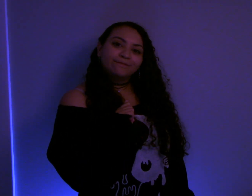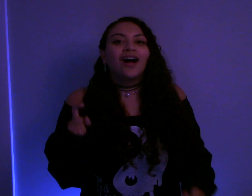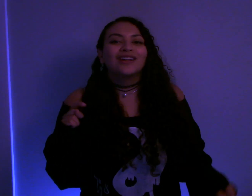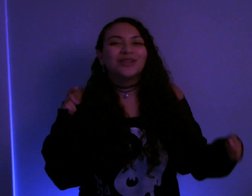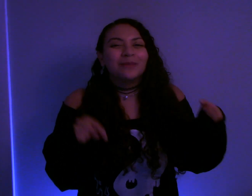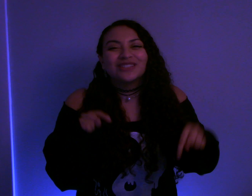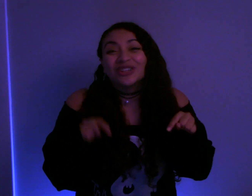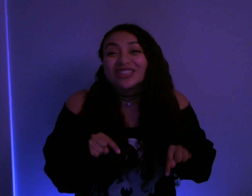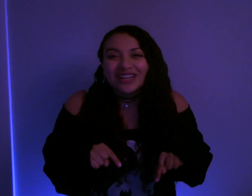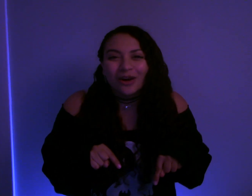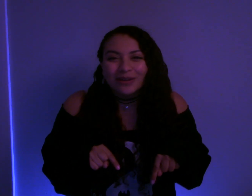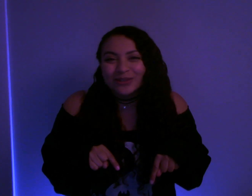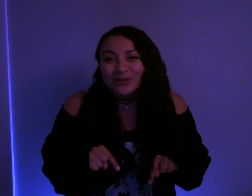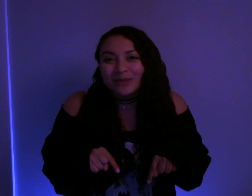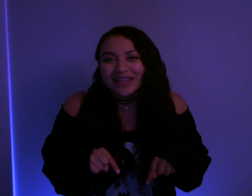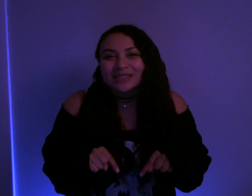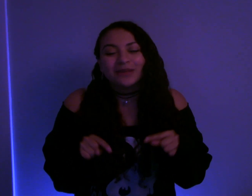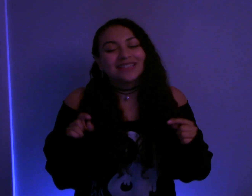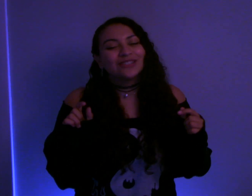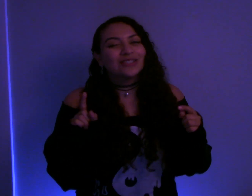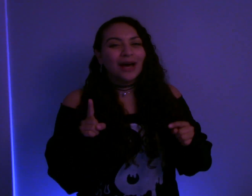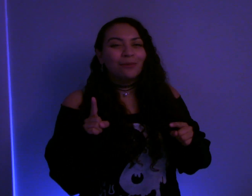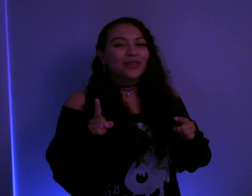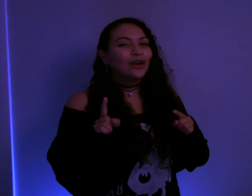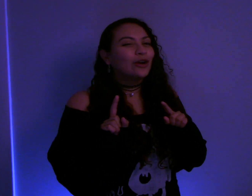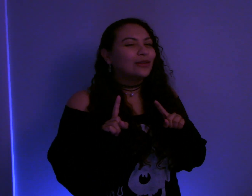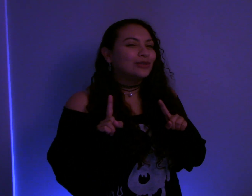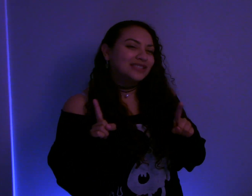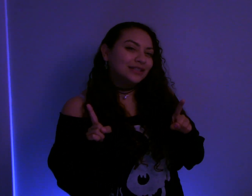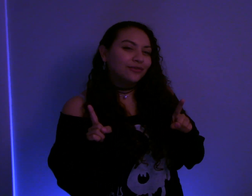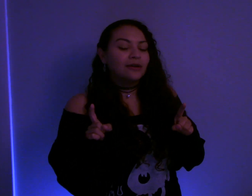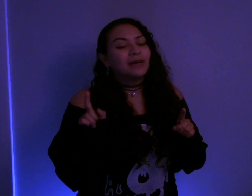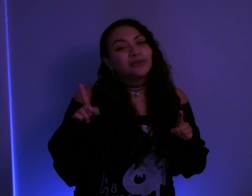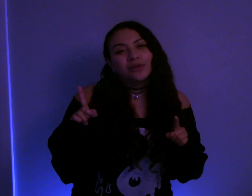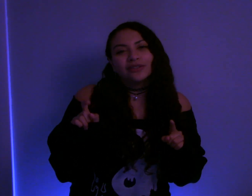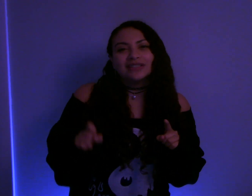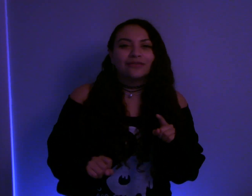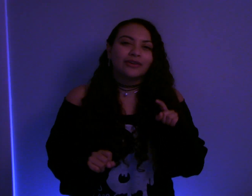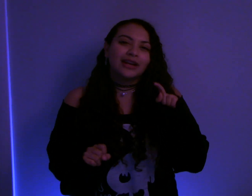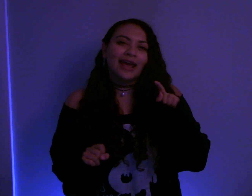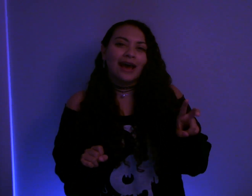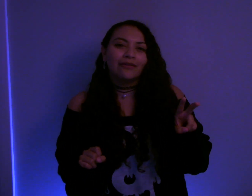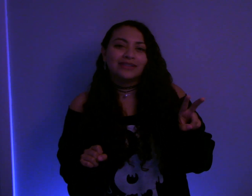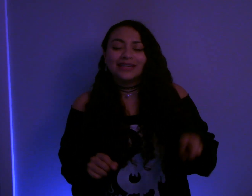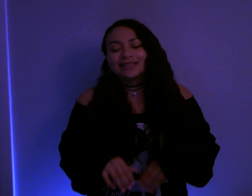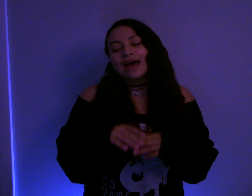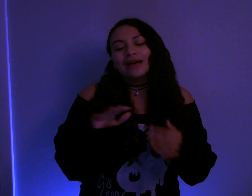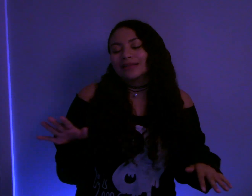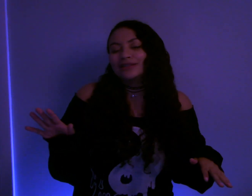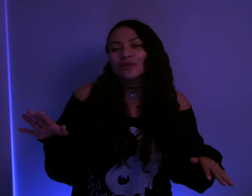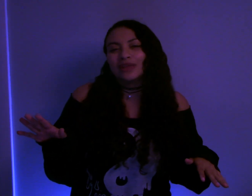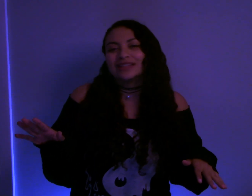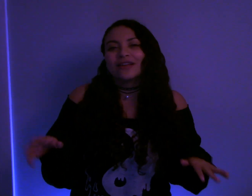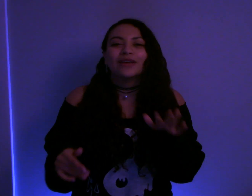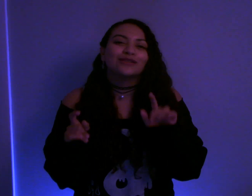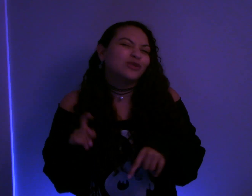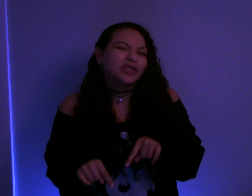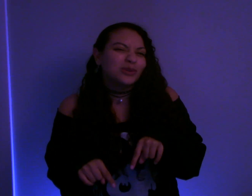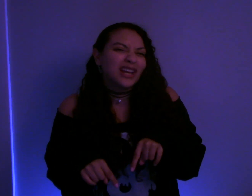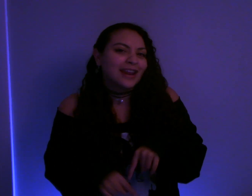Also make sure to check all my social medias Because there's a couple that are a little different My Twitter is different I have a TikTok There's new things down there So just go check it